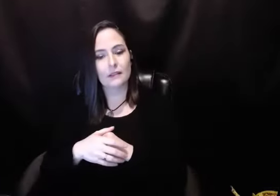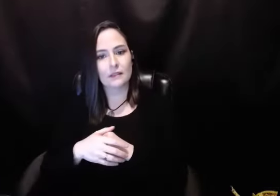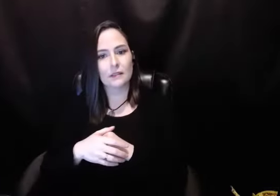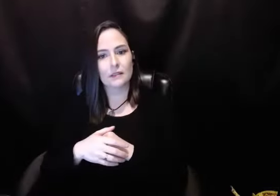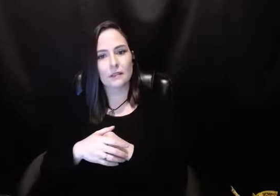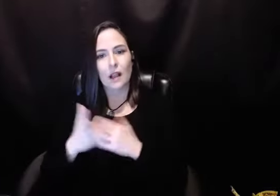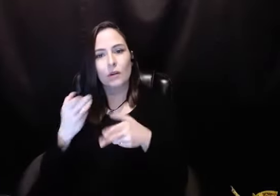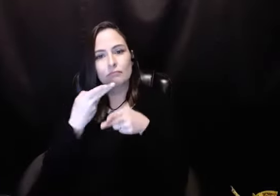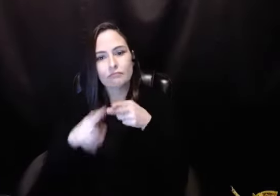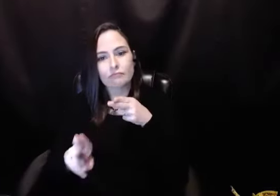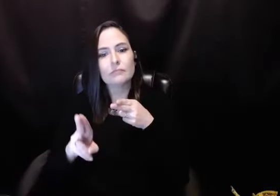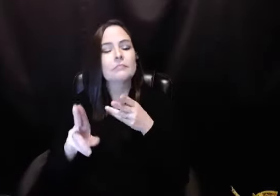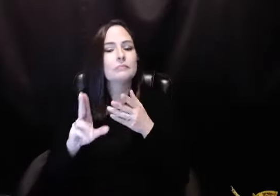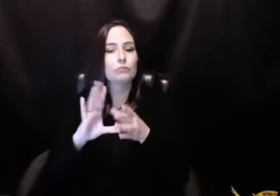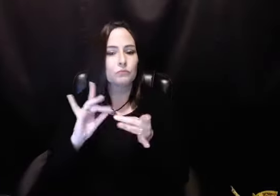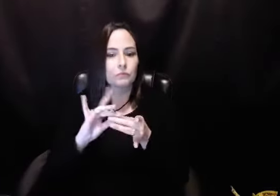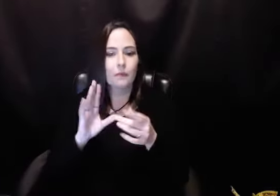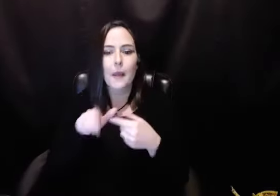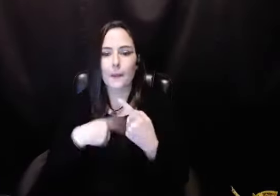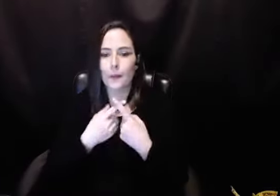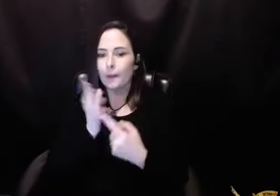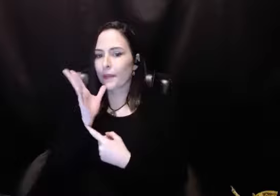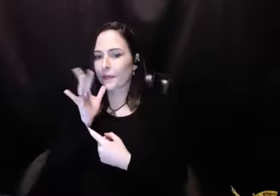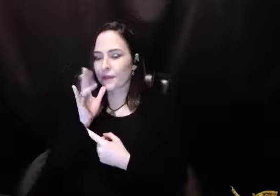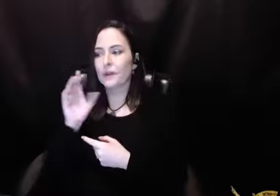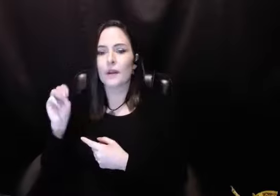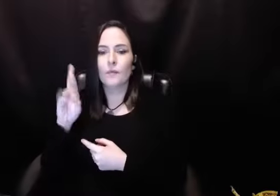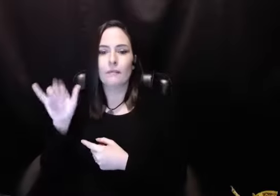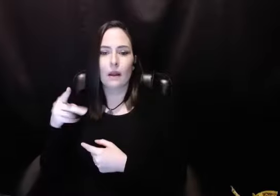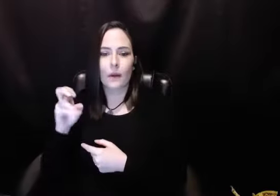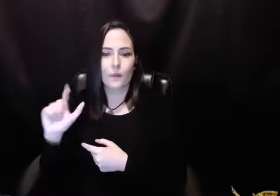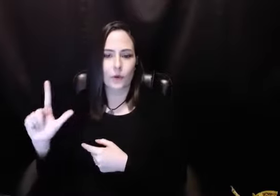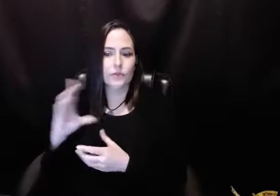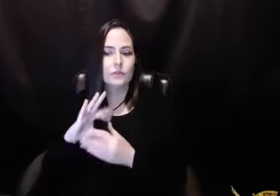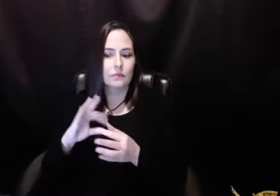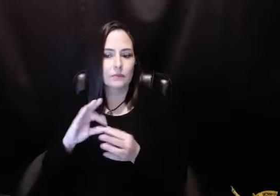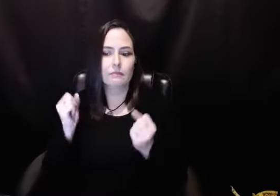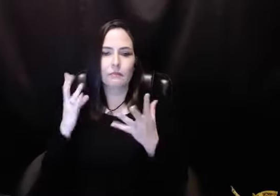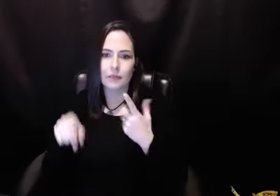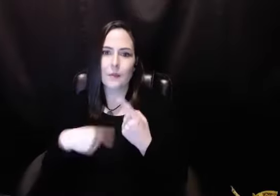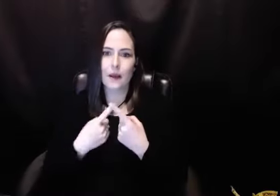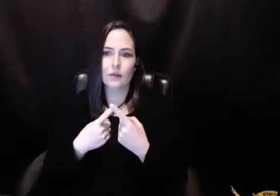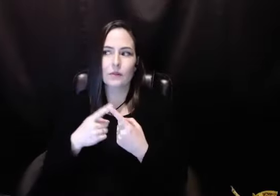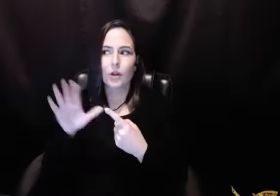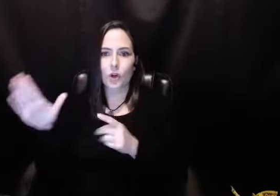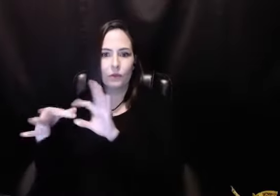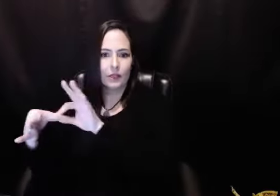And so I'm so grateful for that. And I'd like to chat just a little bit about my mother. Mayor Pearl talks so